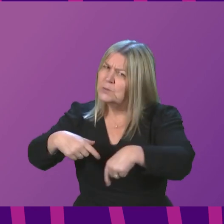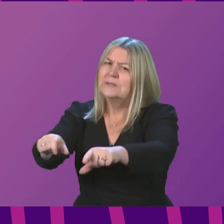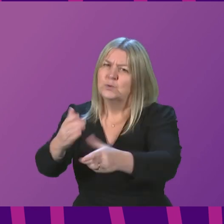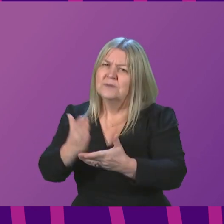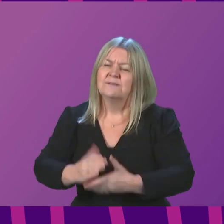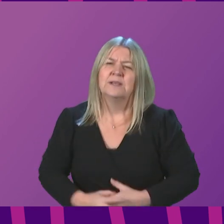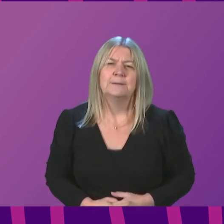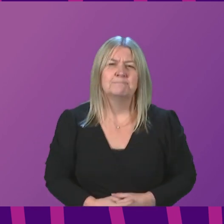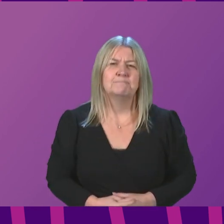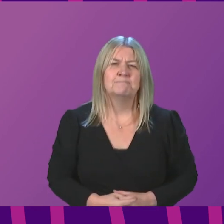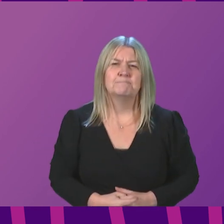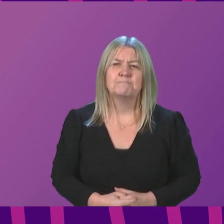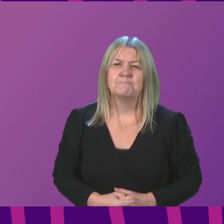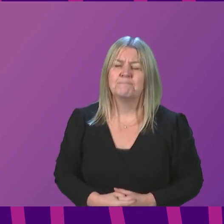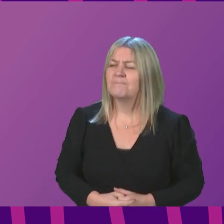Graeme Simpson? Simpson,